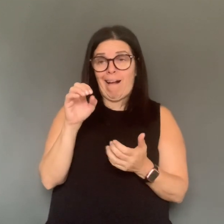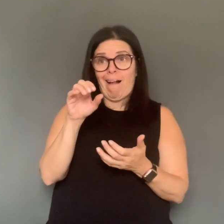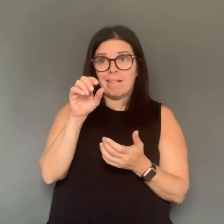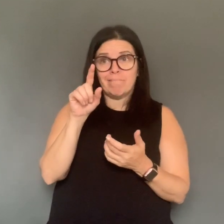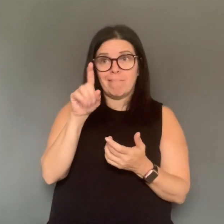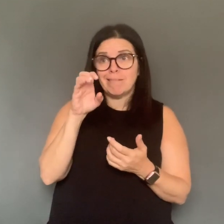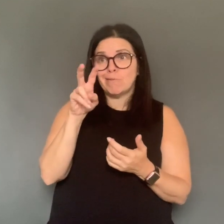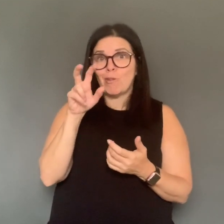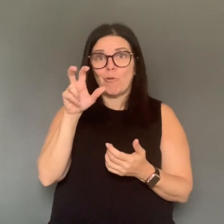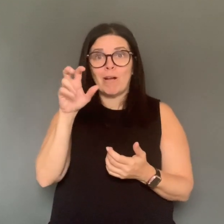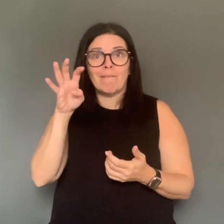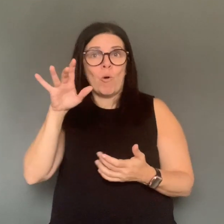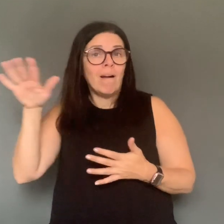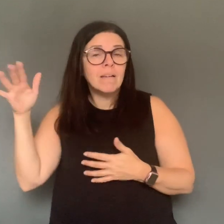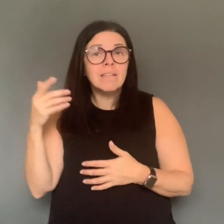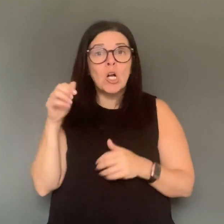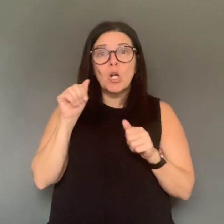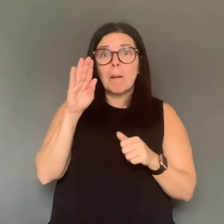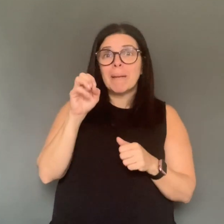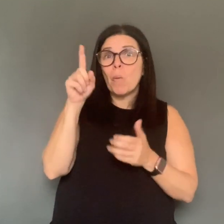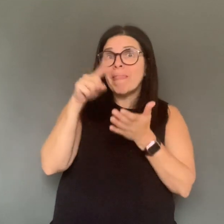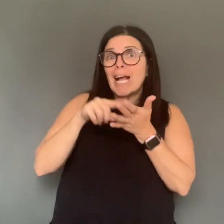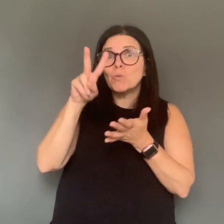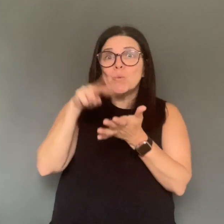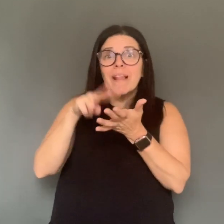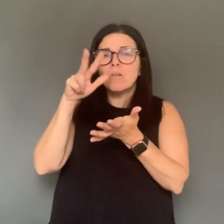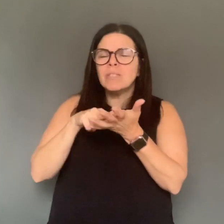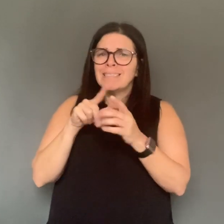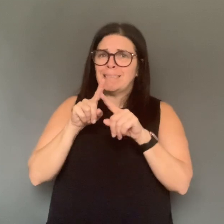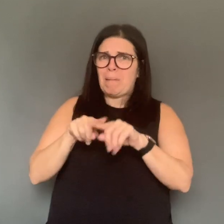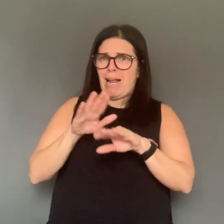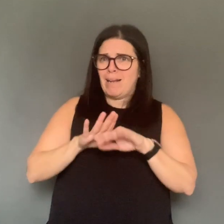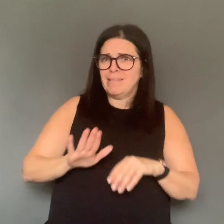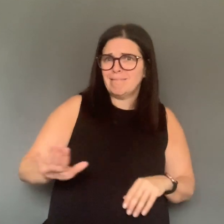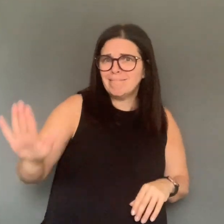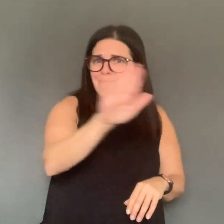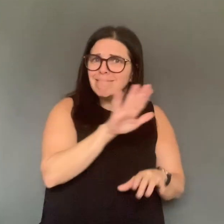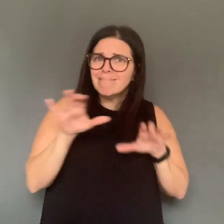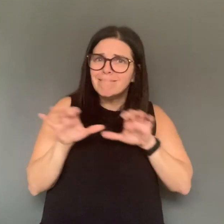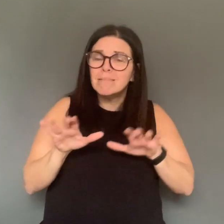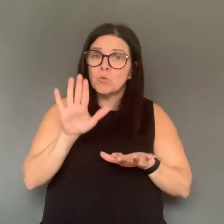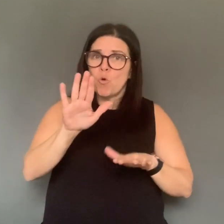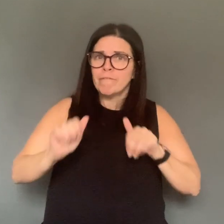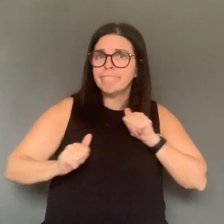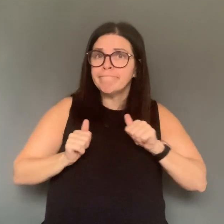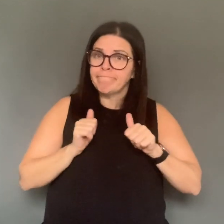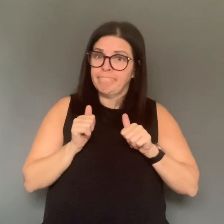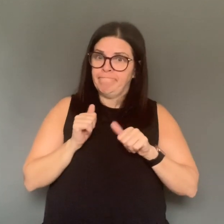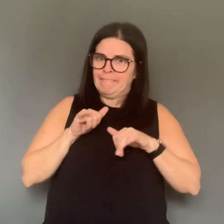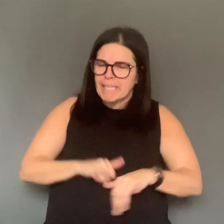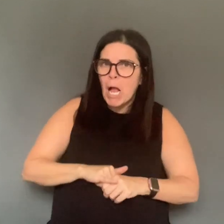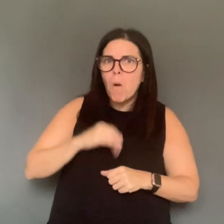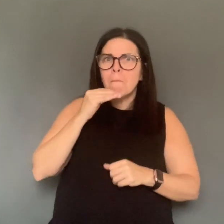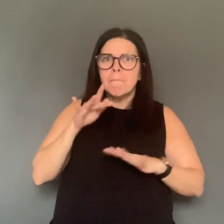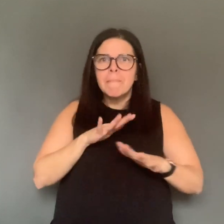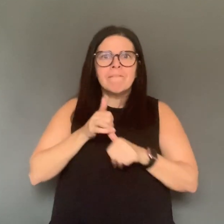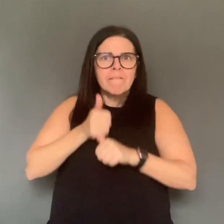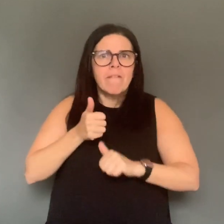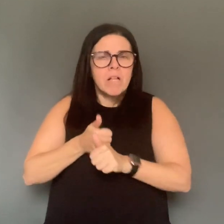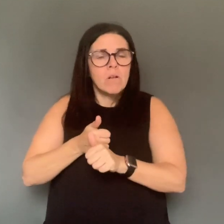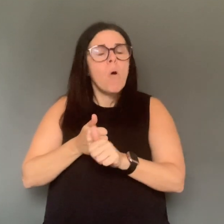is all of these models and projections are based on certain assumptions, certain behaviors, certain ways that people